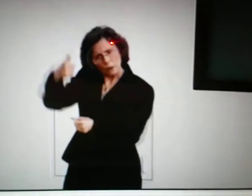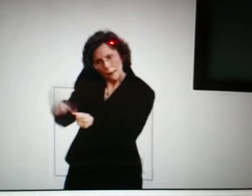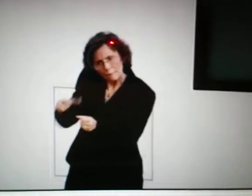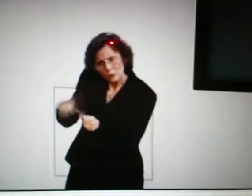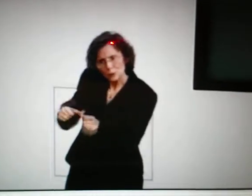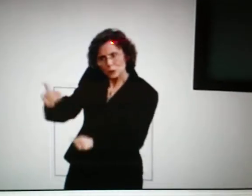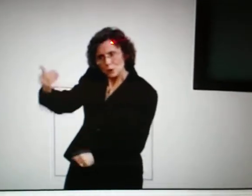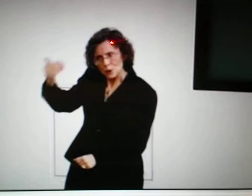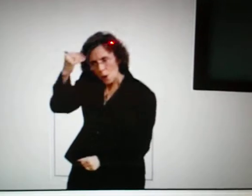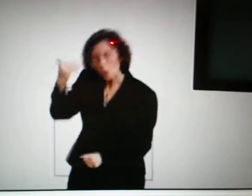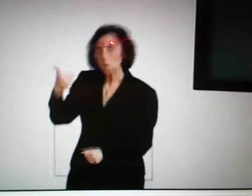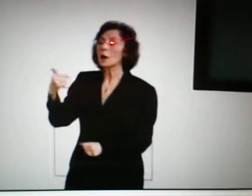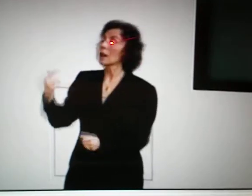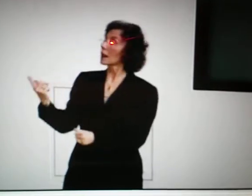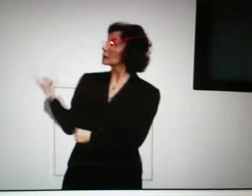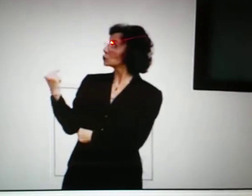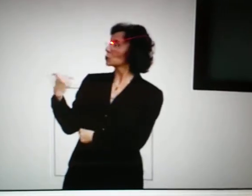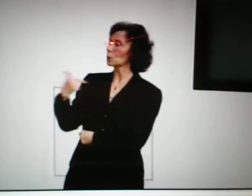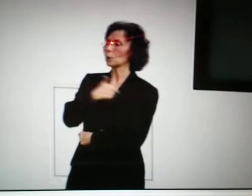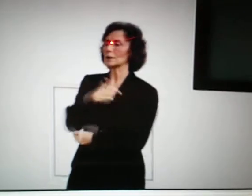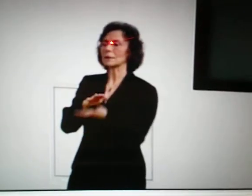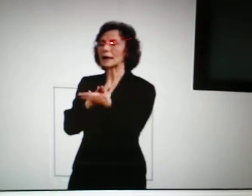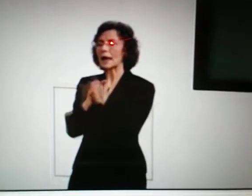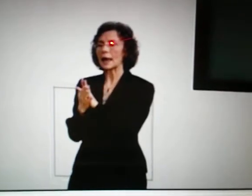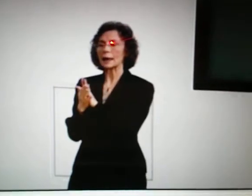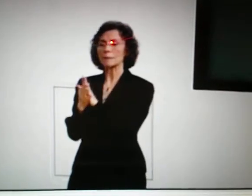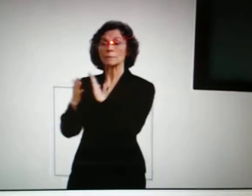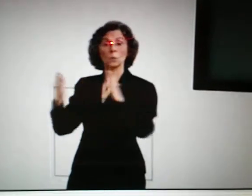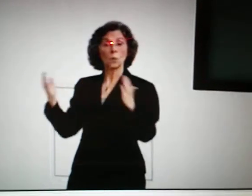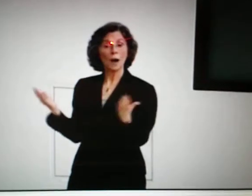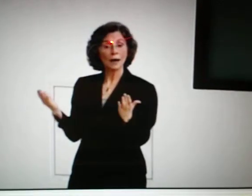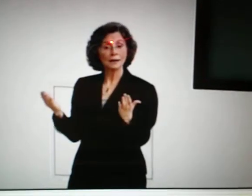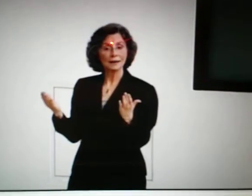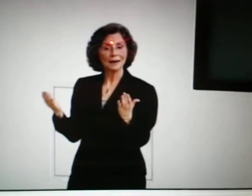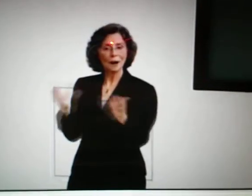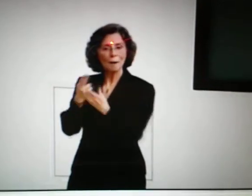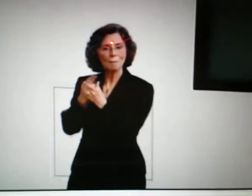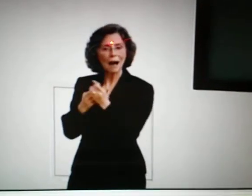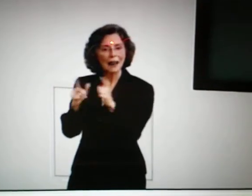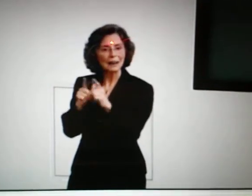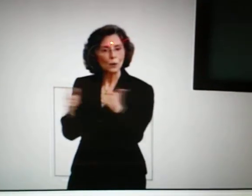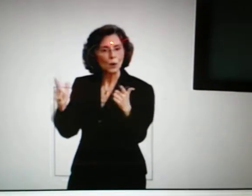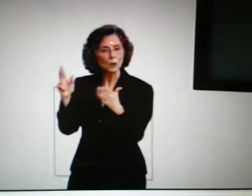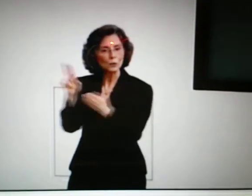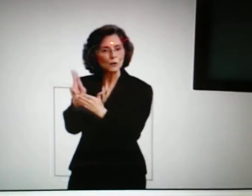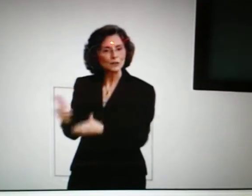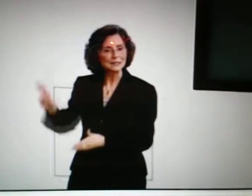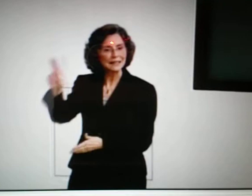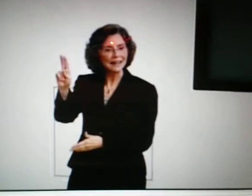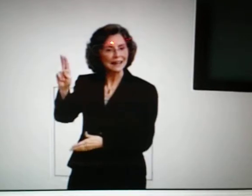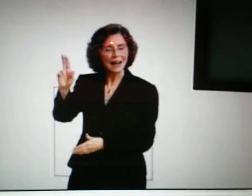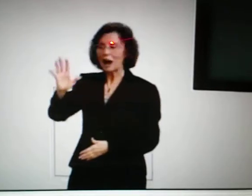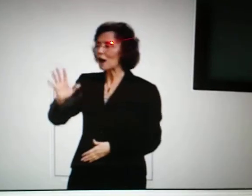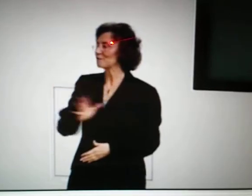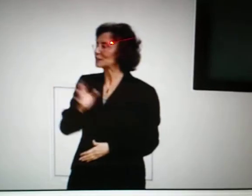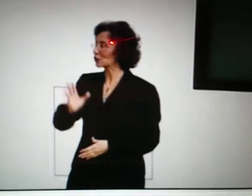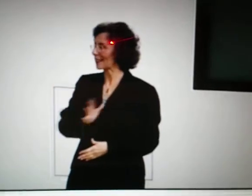I don't know if you remember or if you know that last week, we officially became a bilingual